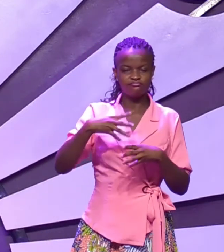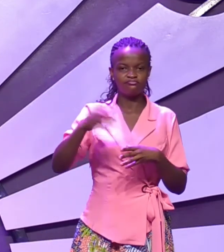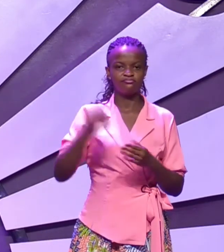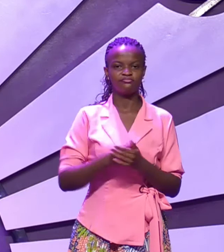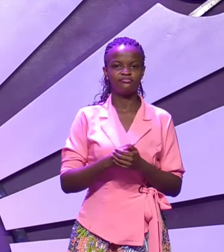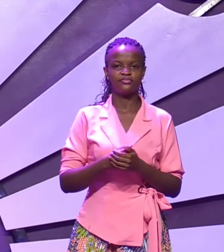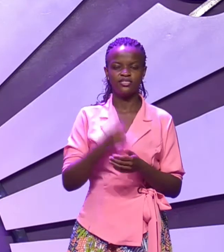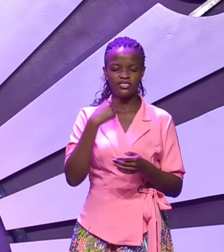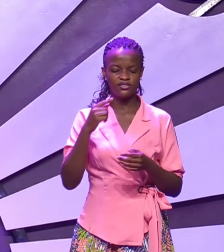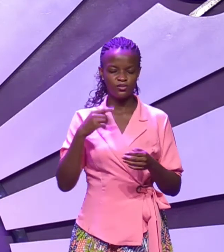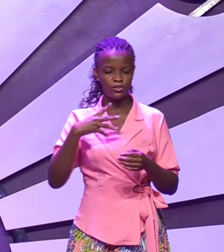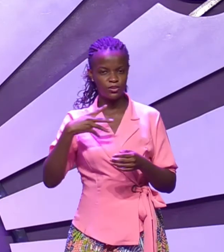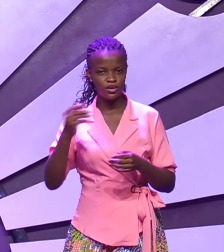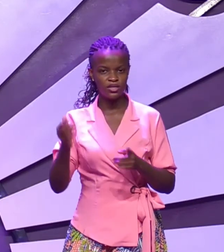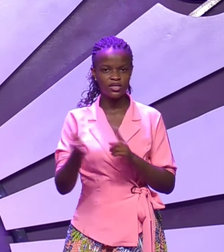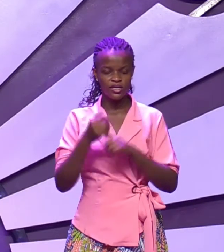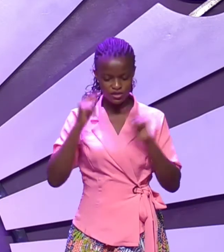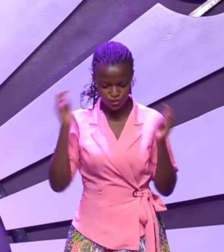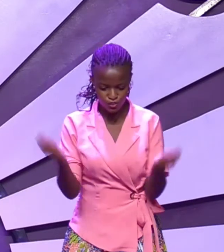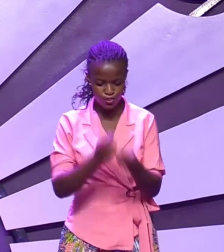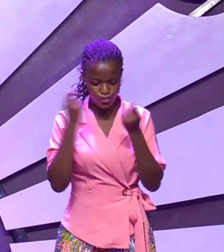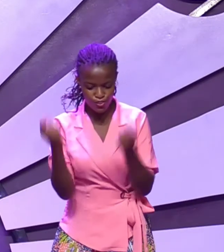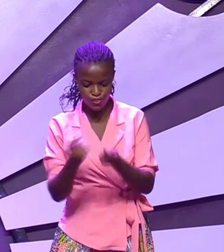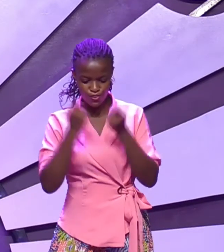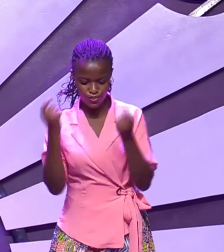they were telling her to go and get help from witch doctor